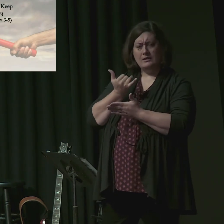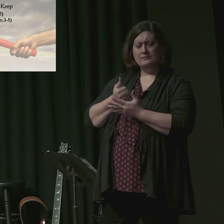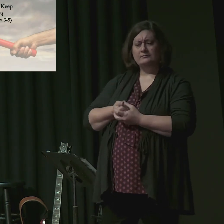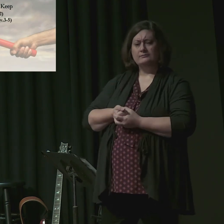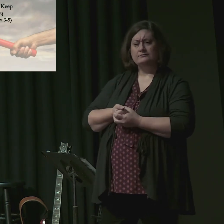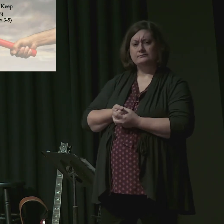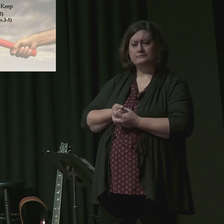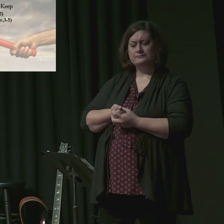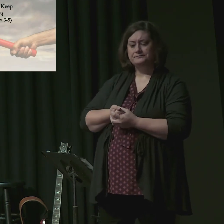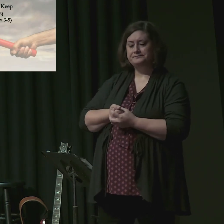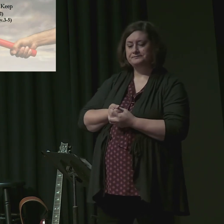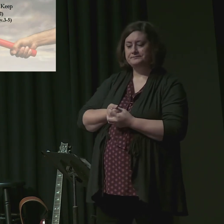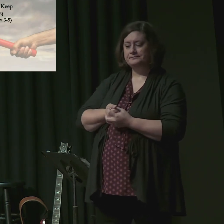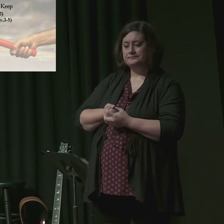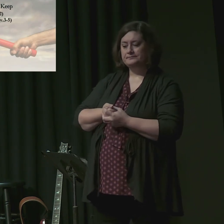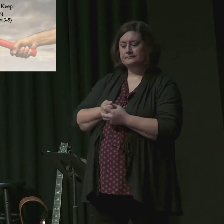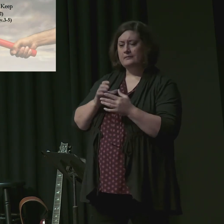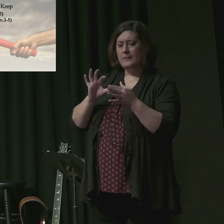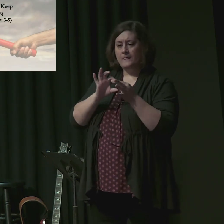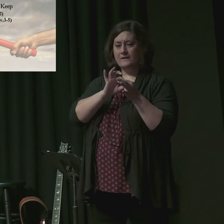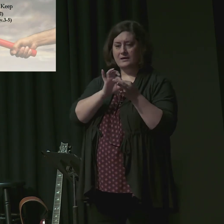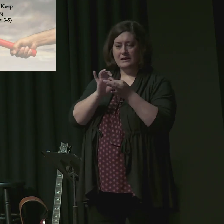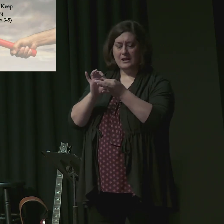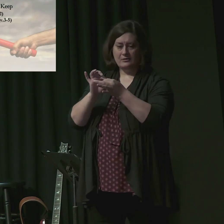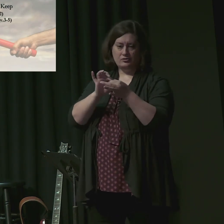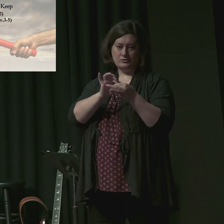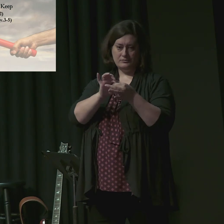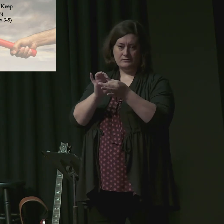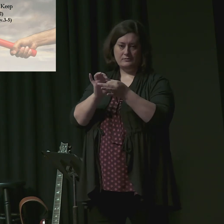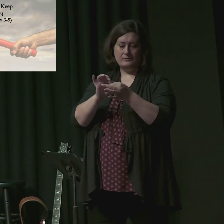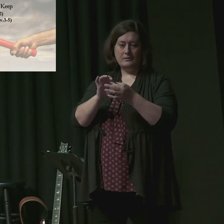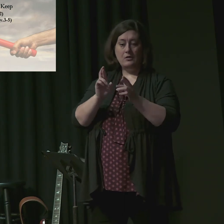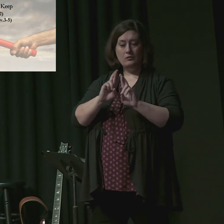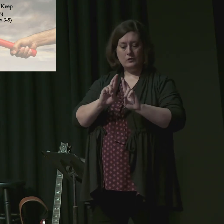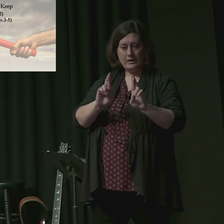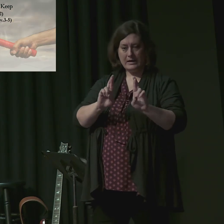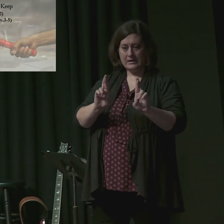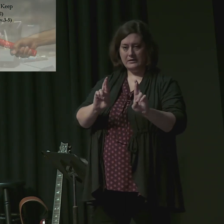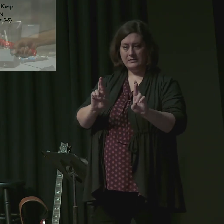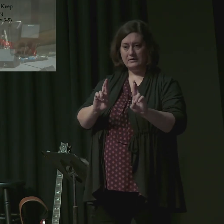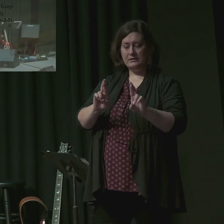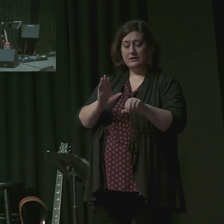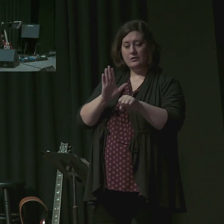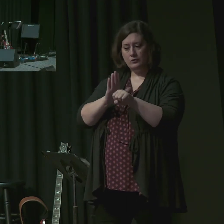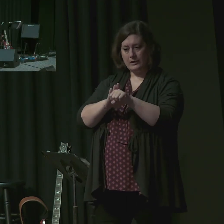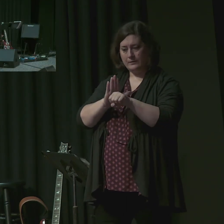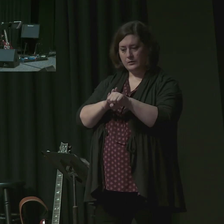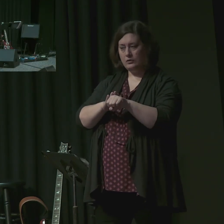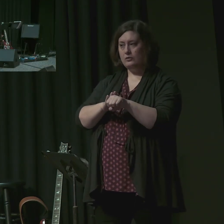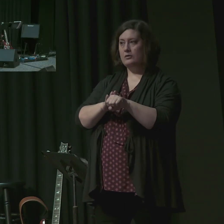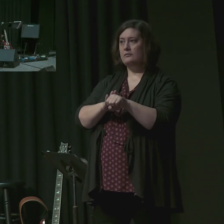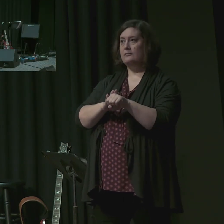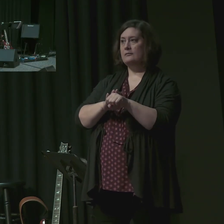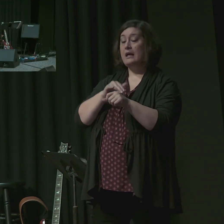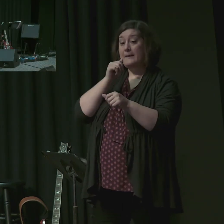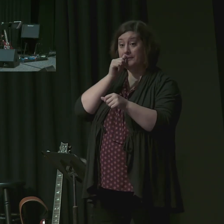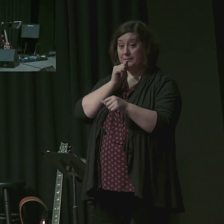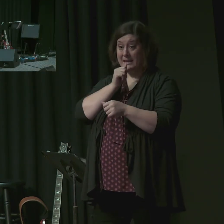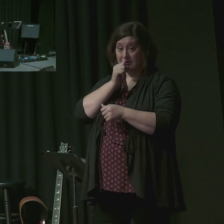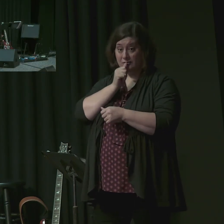And I don't want you to miss the connection. The word must be preached with readiness, reproof, rebuke, exhortation, and great